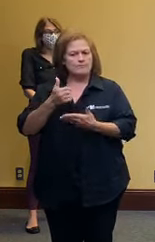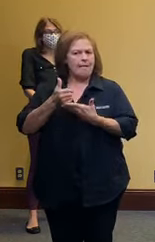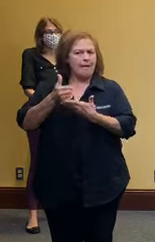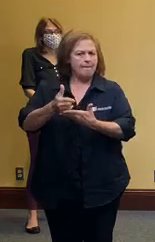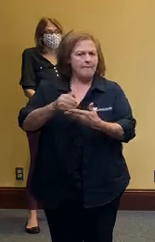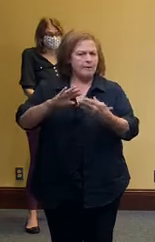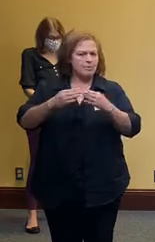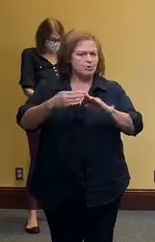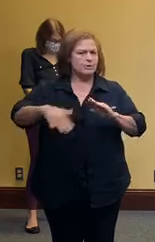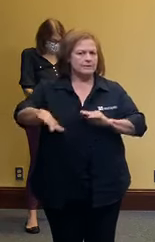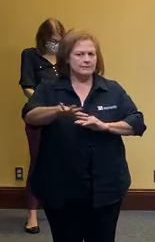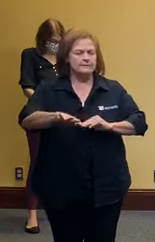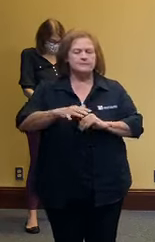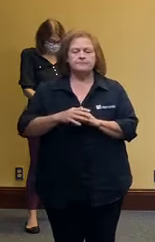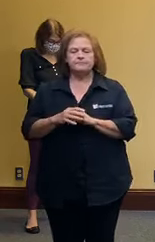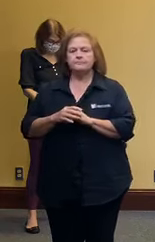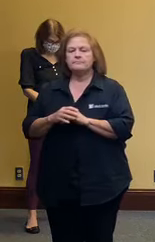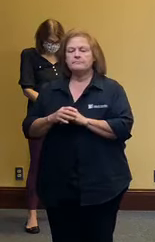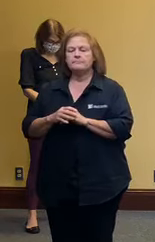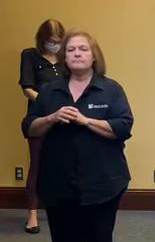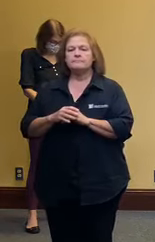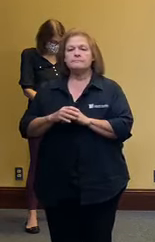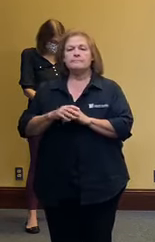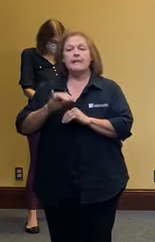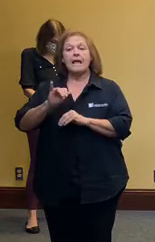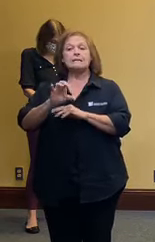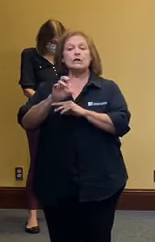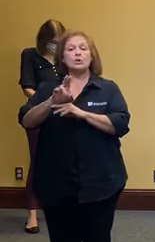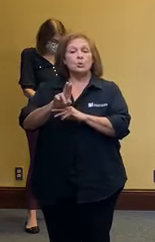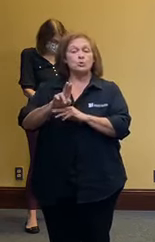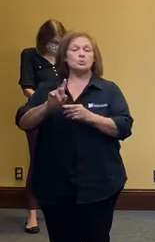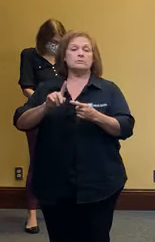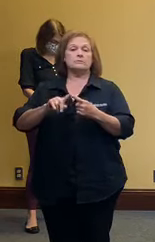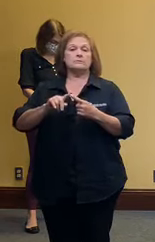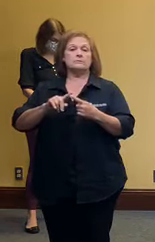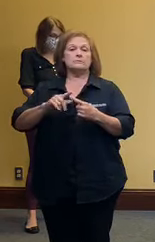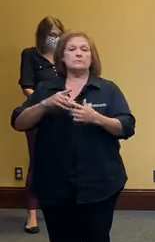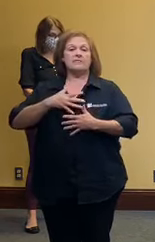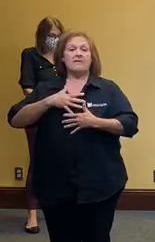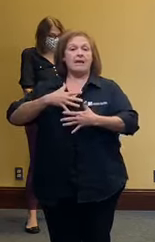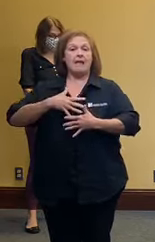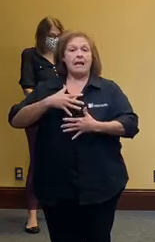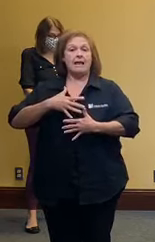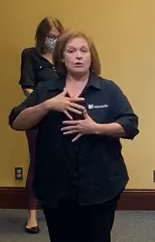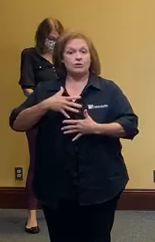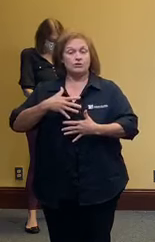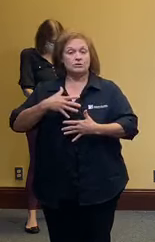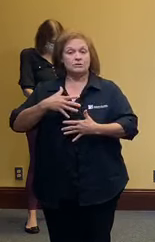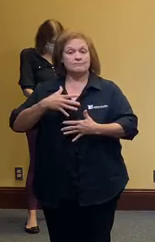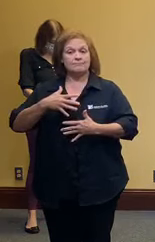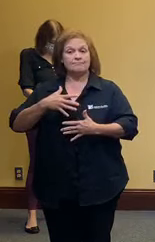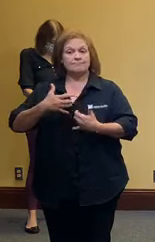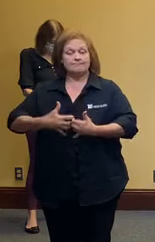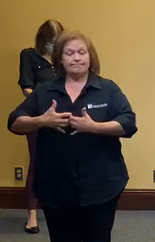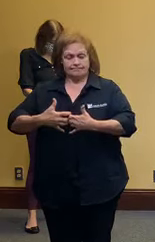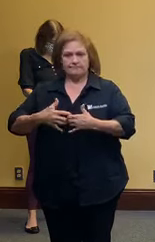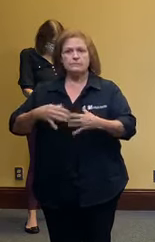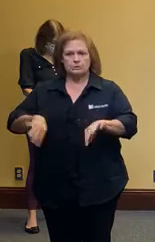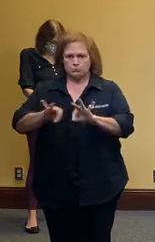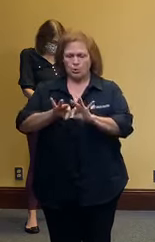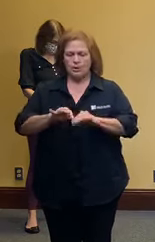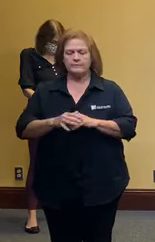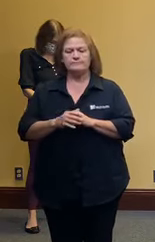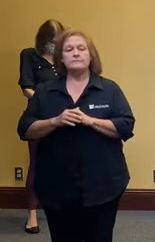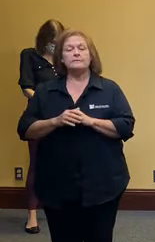uh health care capacity uh icus and ventilators okay that's also a criteria the